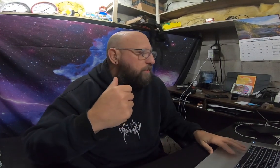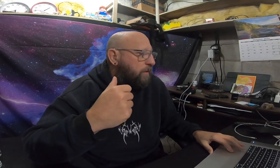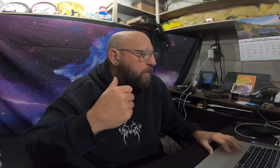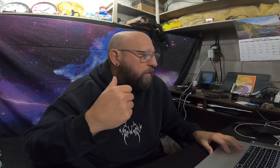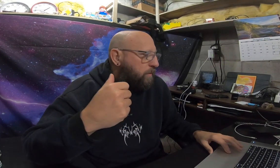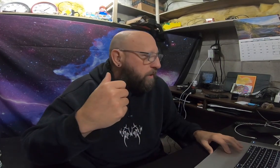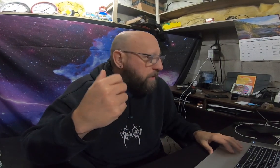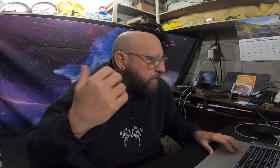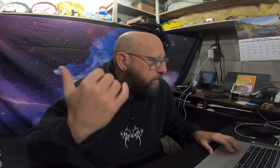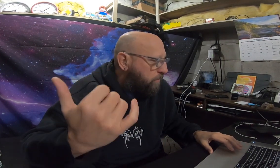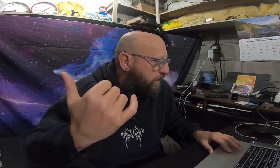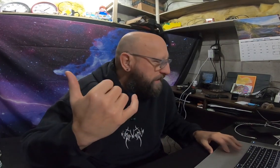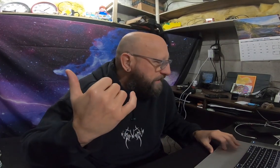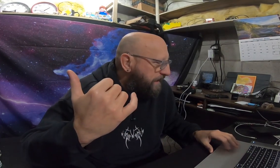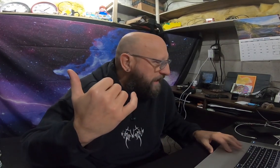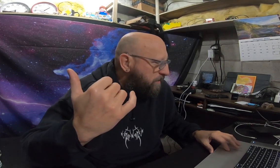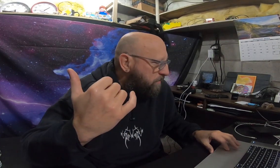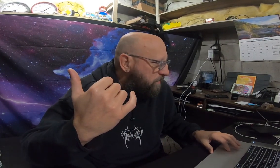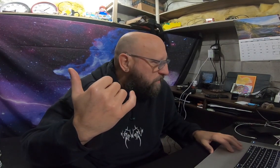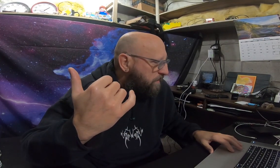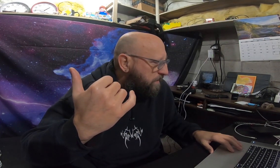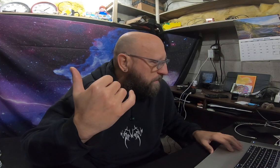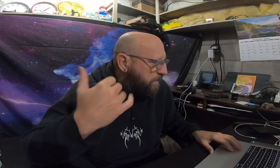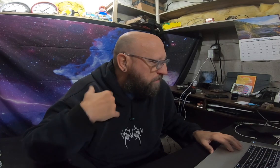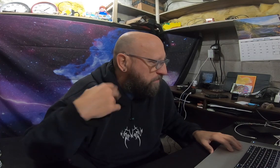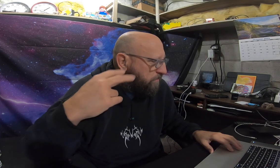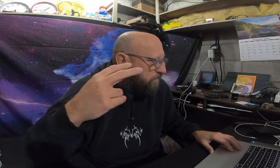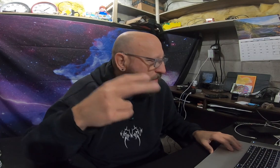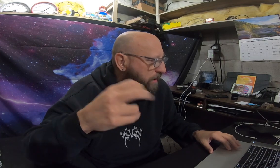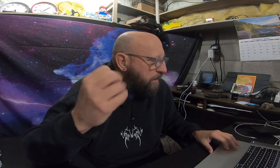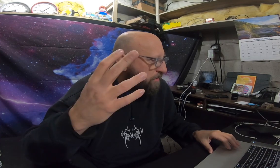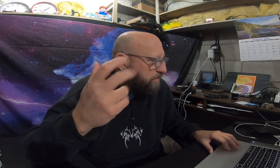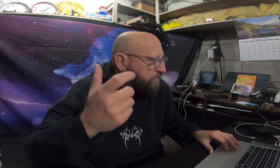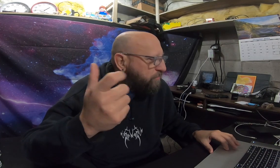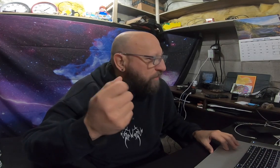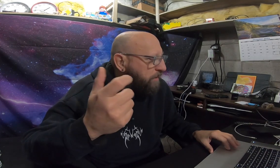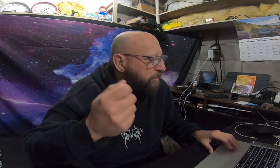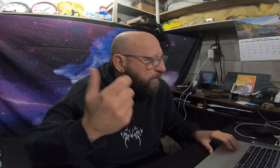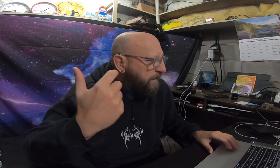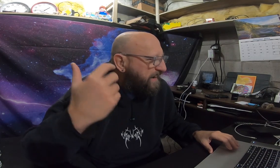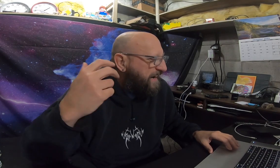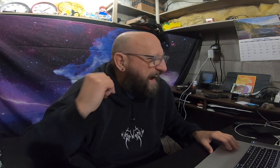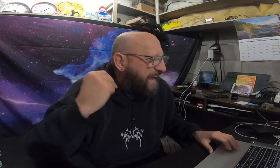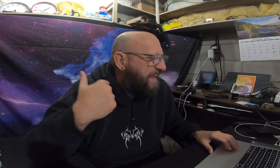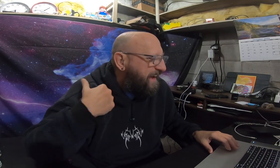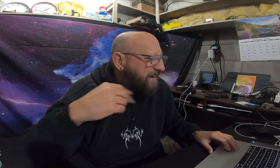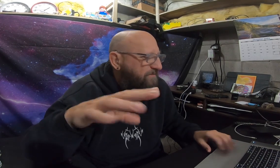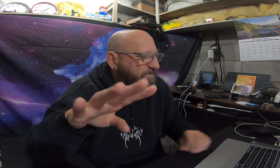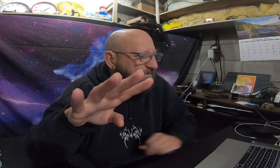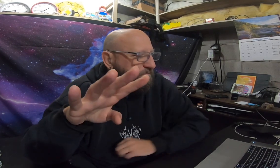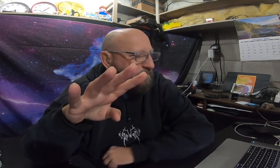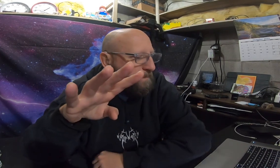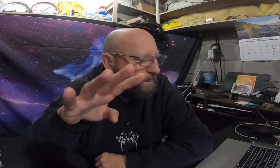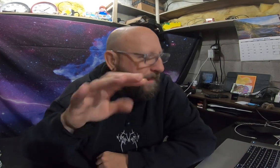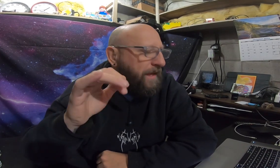so right now i have i